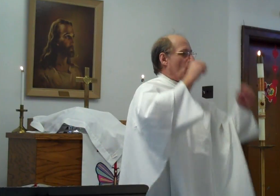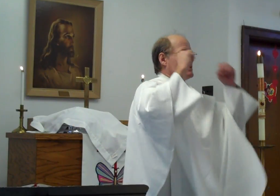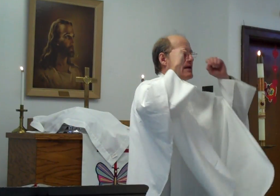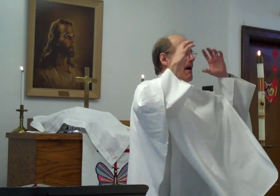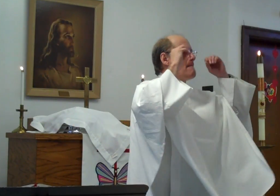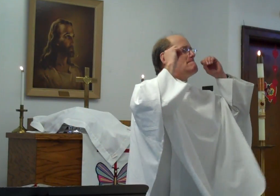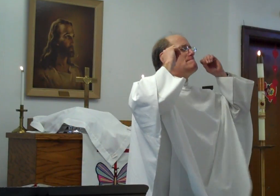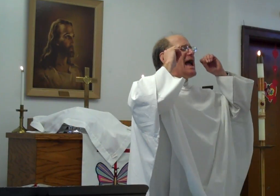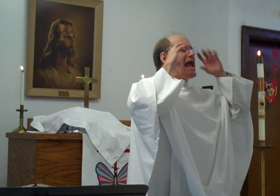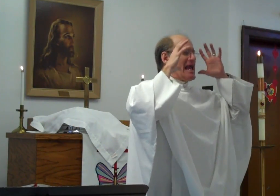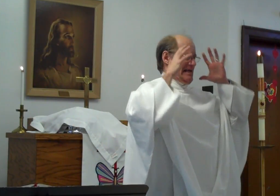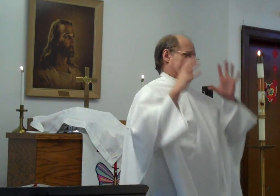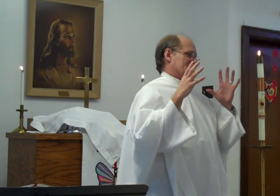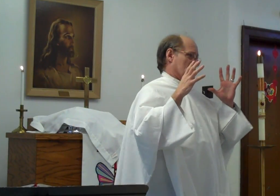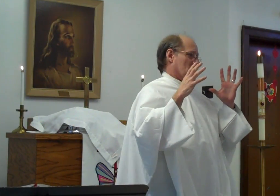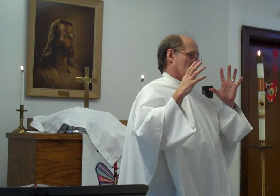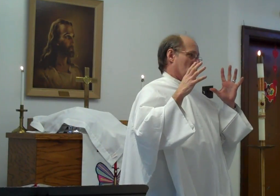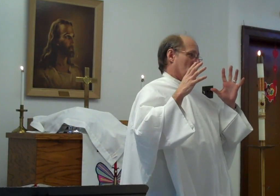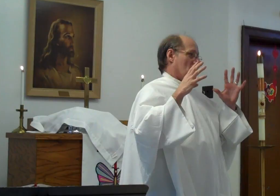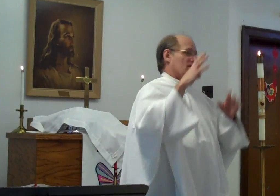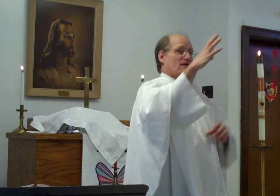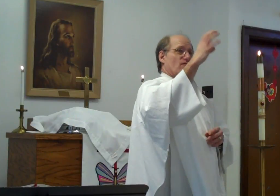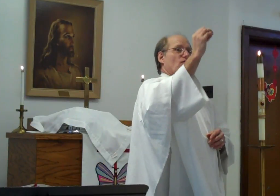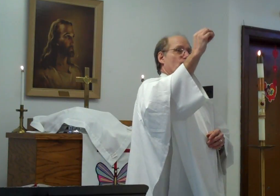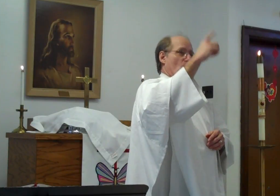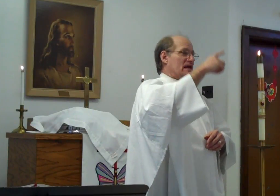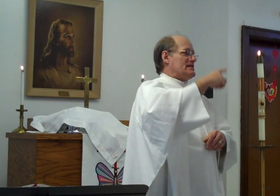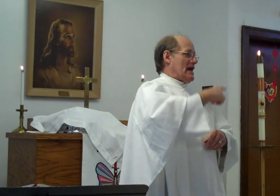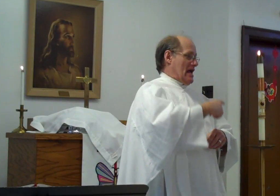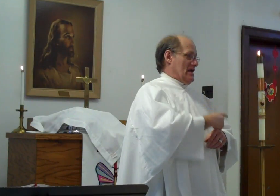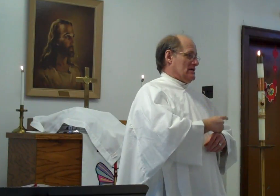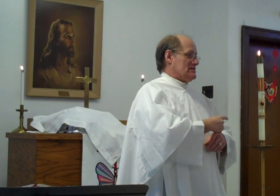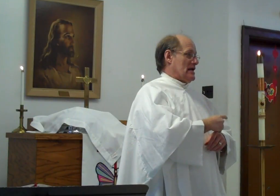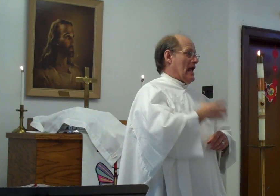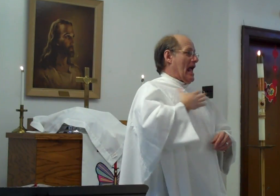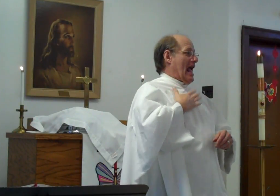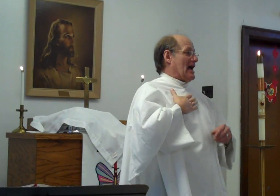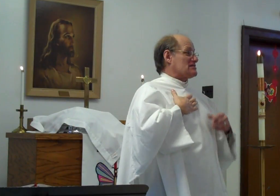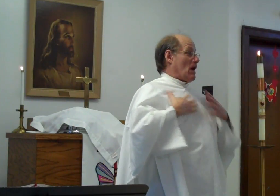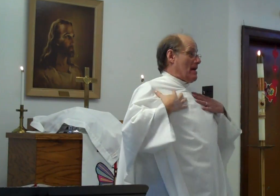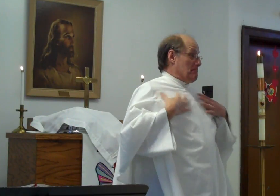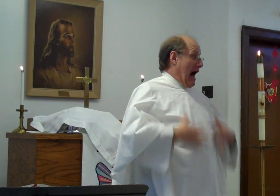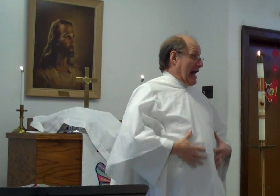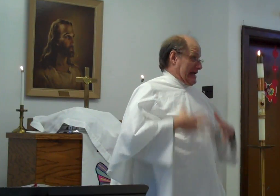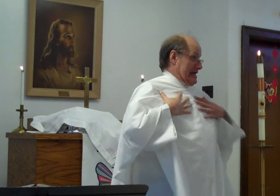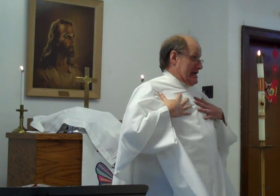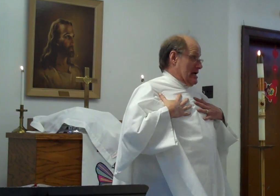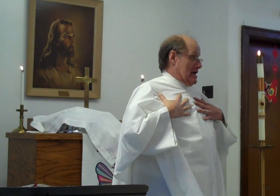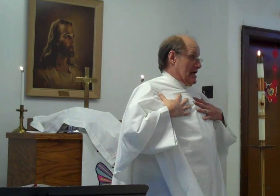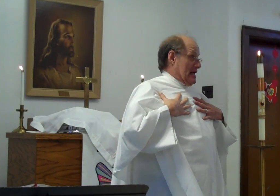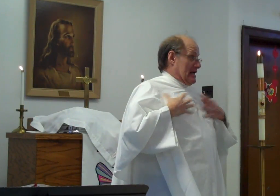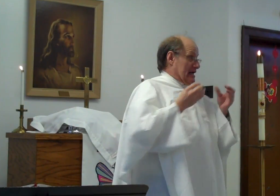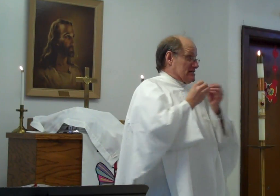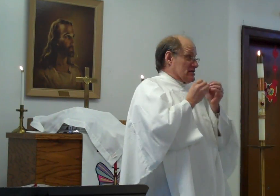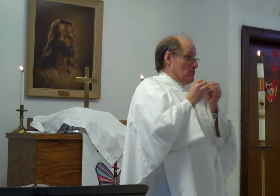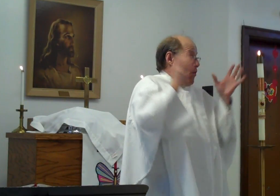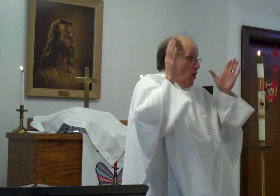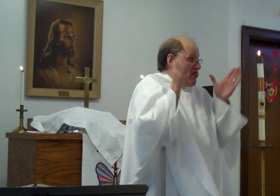was amazed that for 40 days, as my body gets more